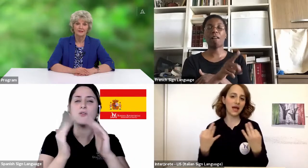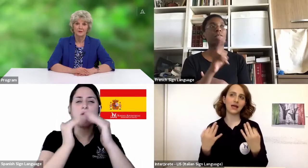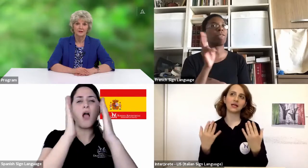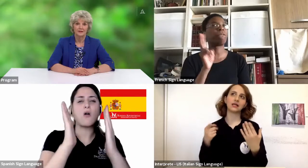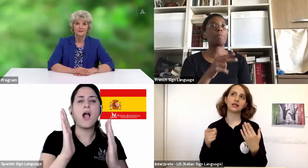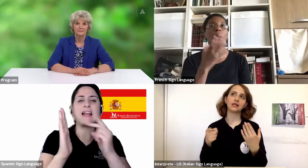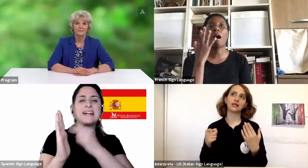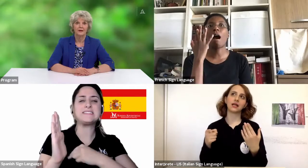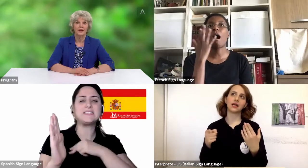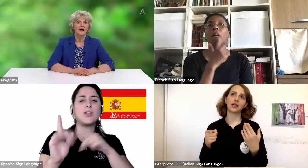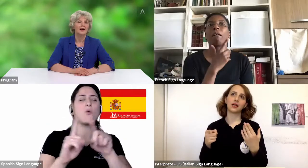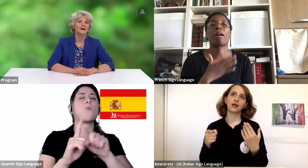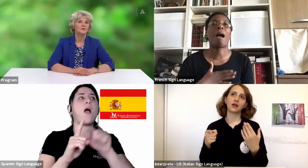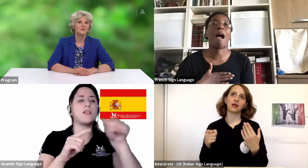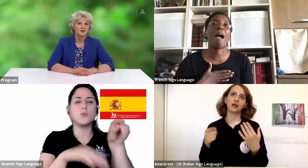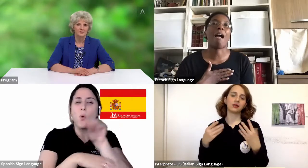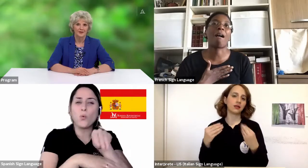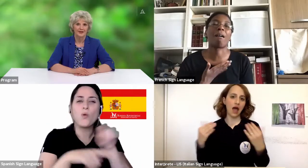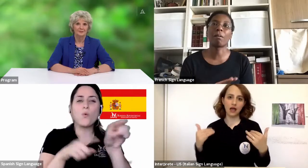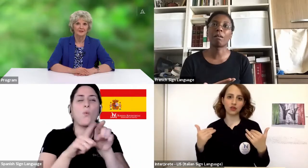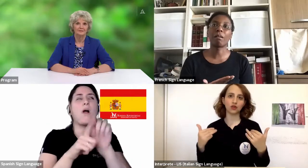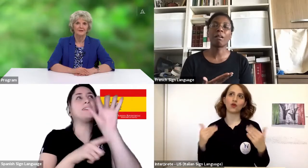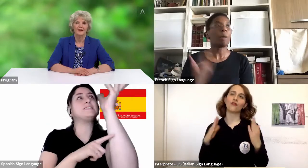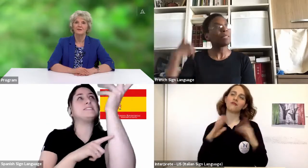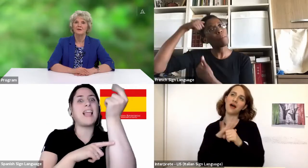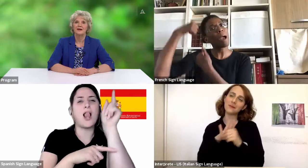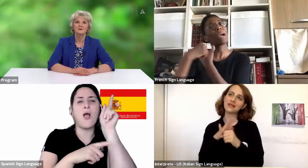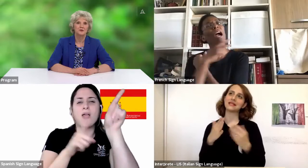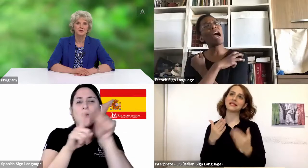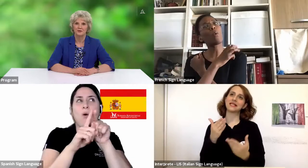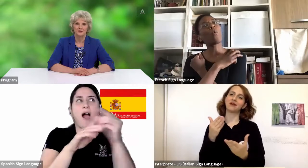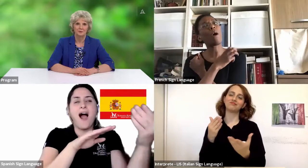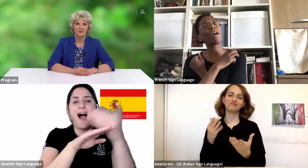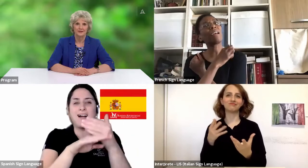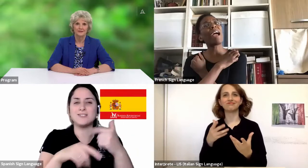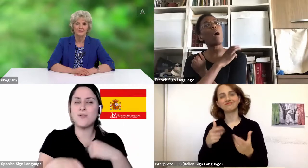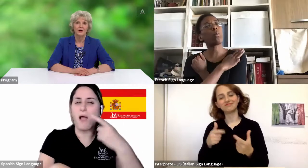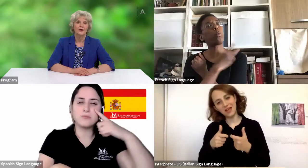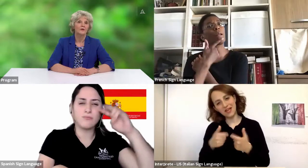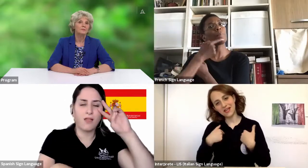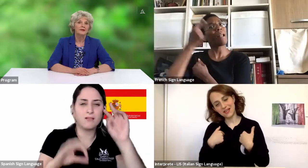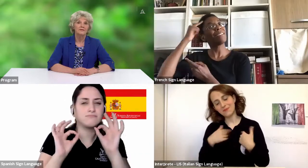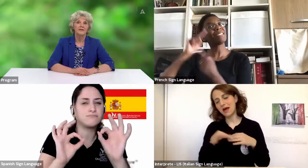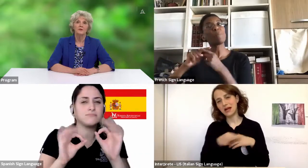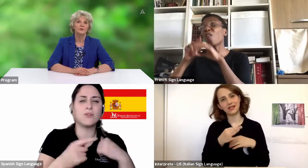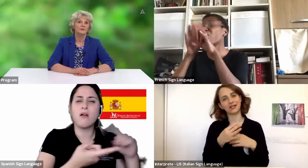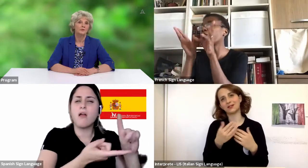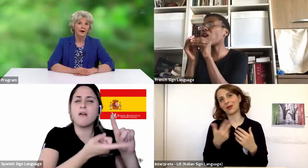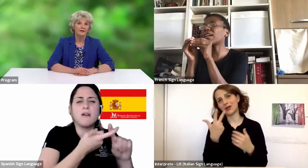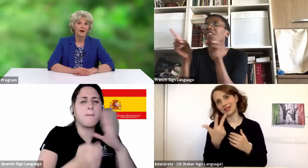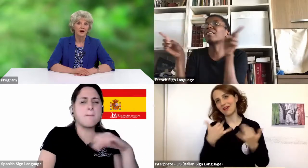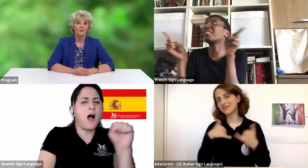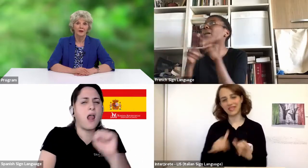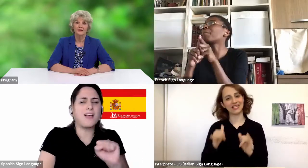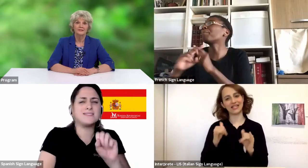my experience. I had a wonderful husband and three adorable little boys. We believed that we were